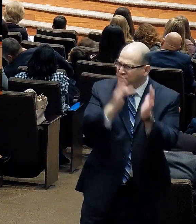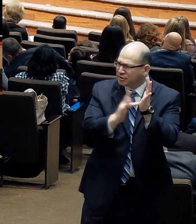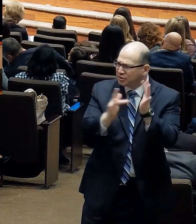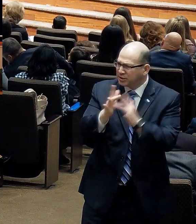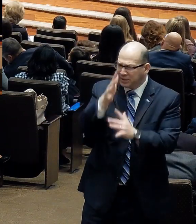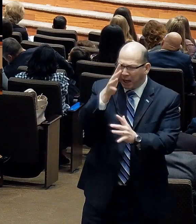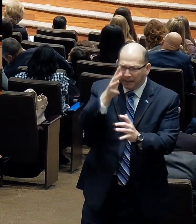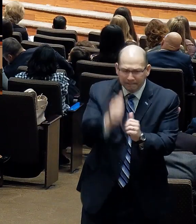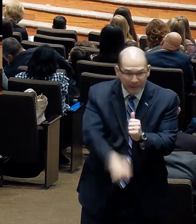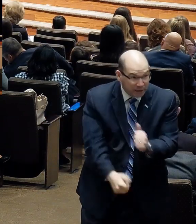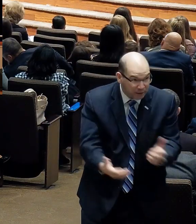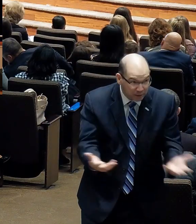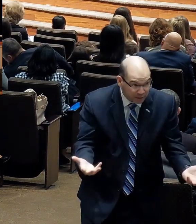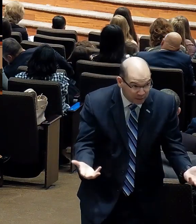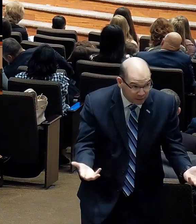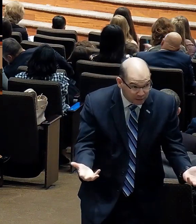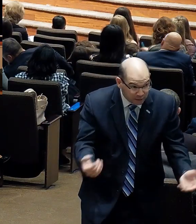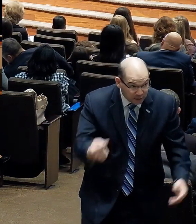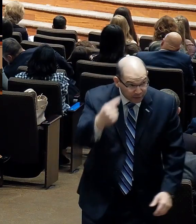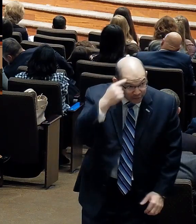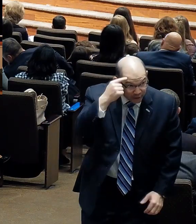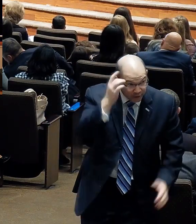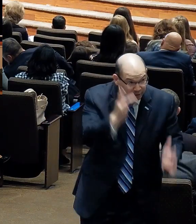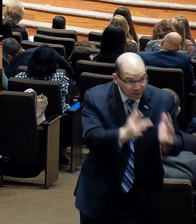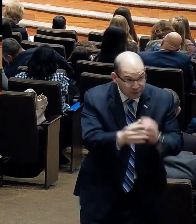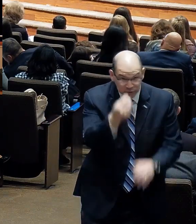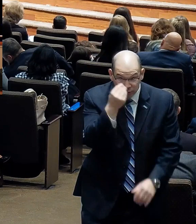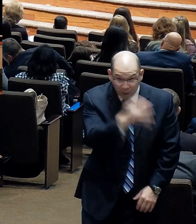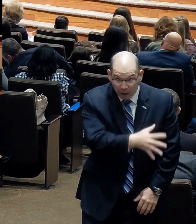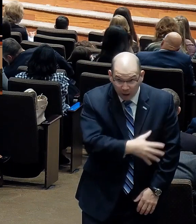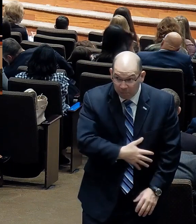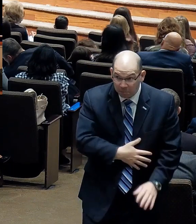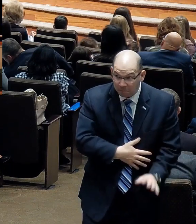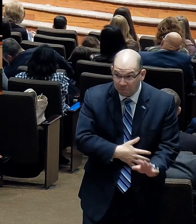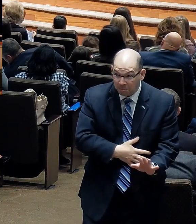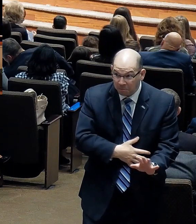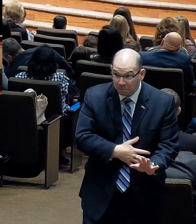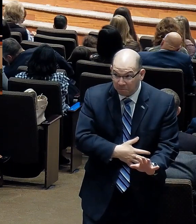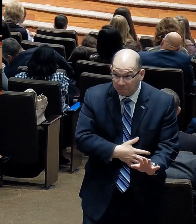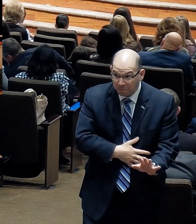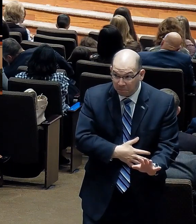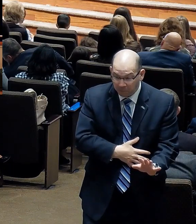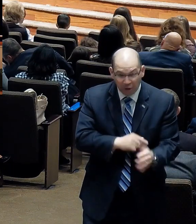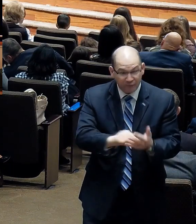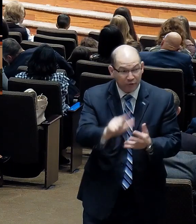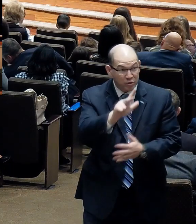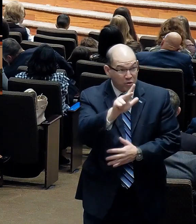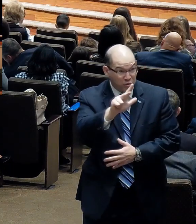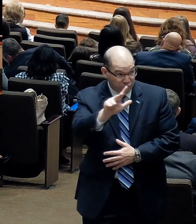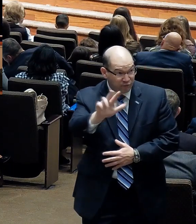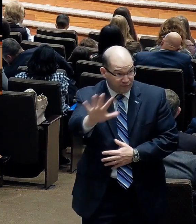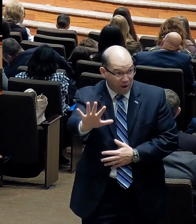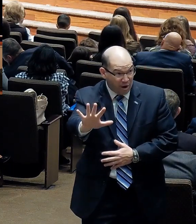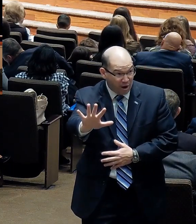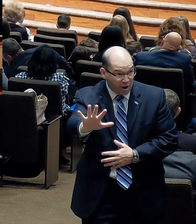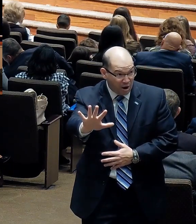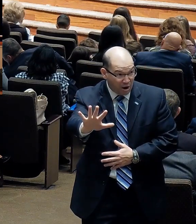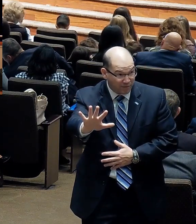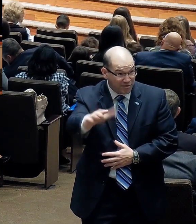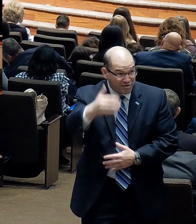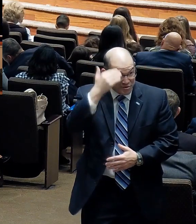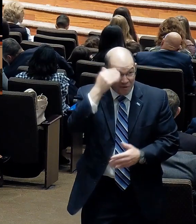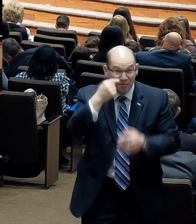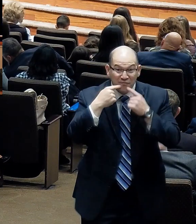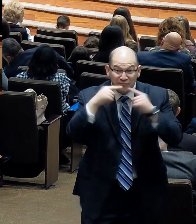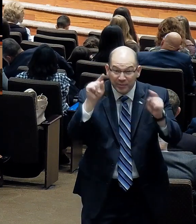not saying he didn't care. In fact, this is the same passage where in verse 35, it gives us the shortest verse in the Bible. is filled with maybe some of the most love